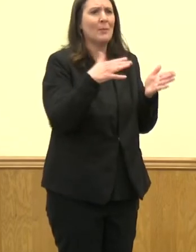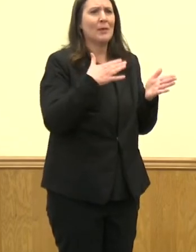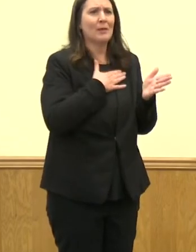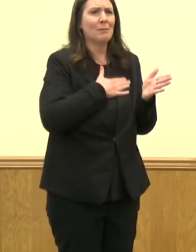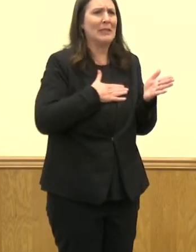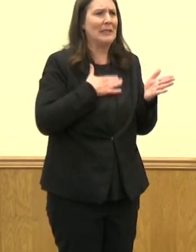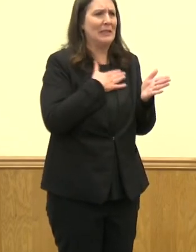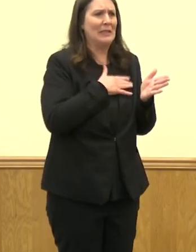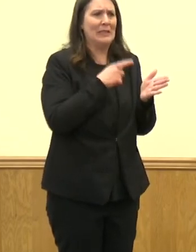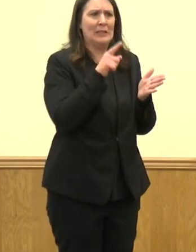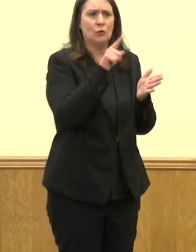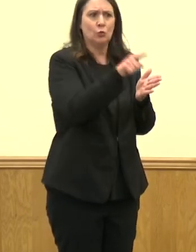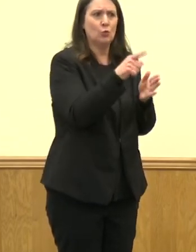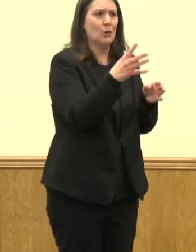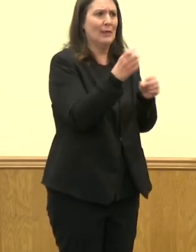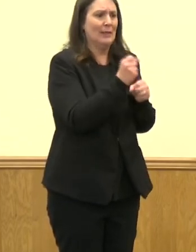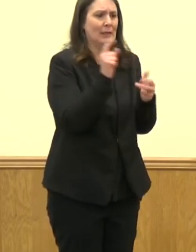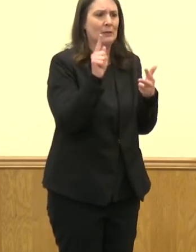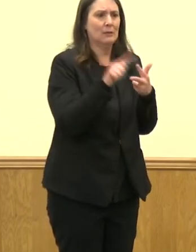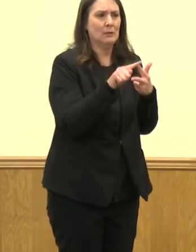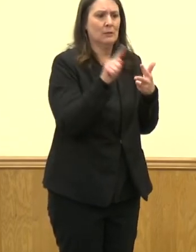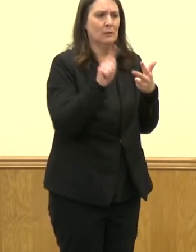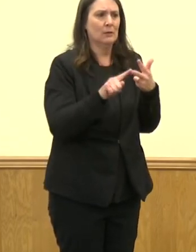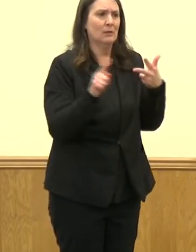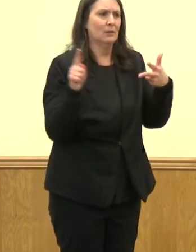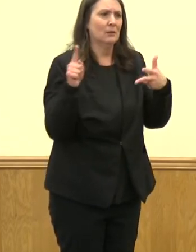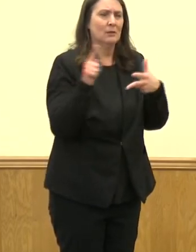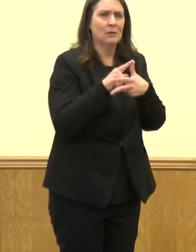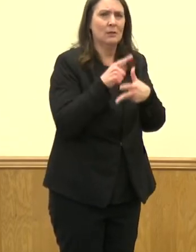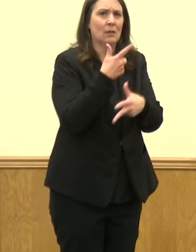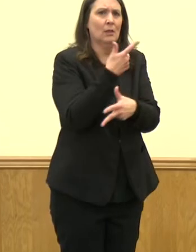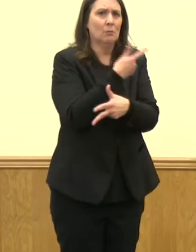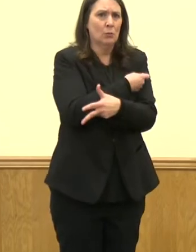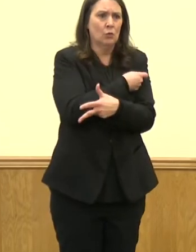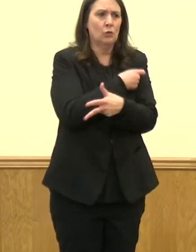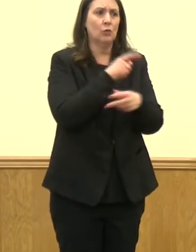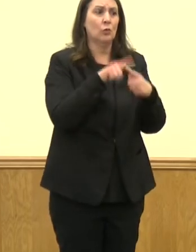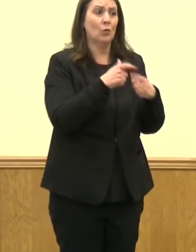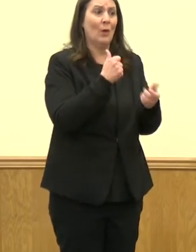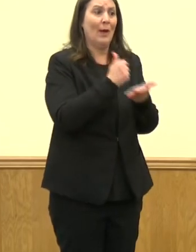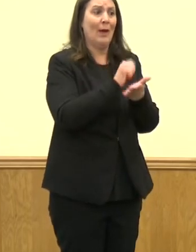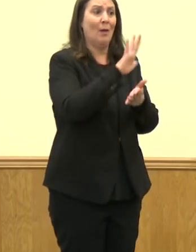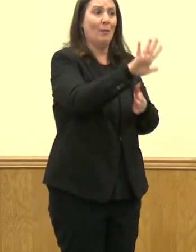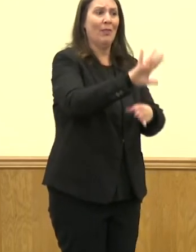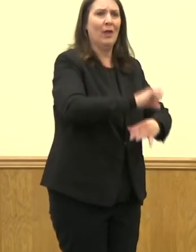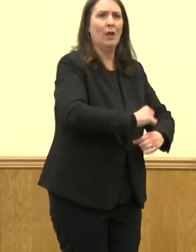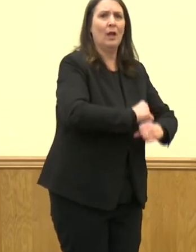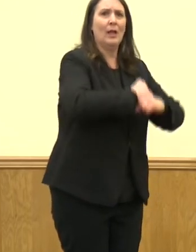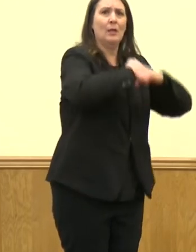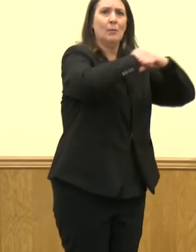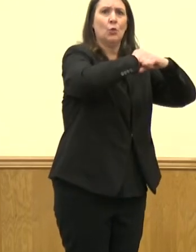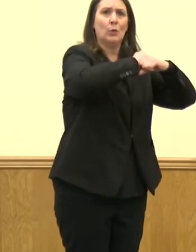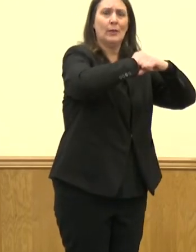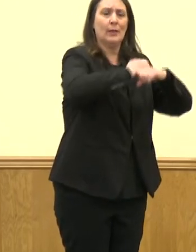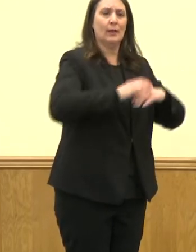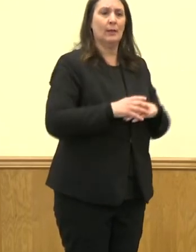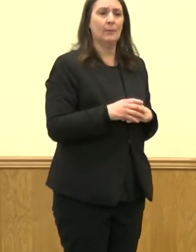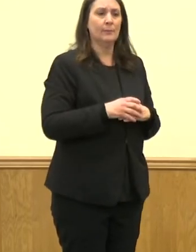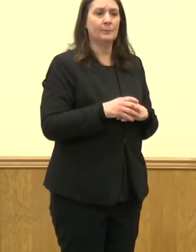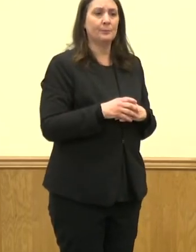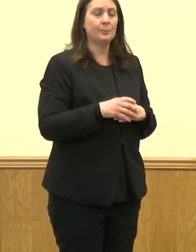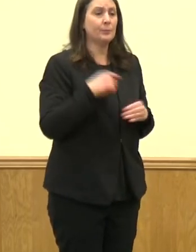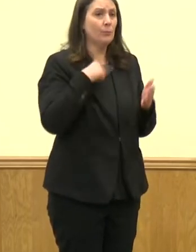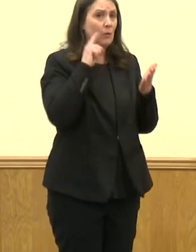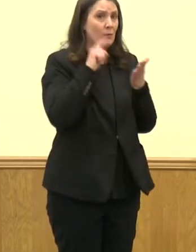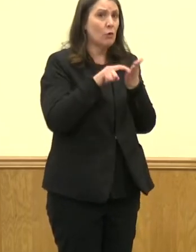that they were one of the first to get the vaccine, make sure they were one of first to get the booster so that their immunity was built up. We do see cases related to